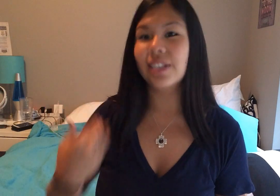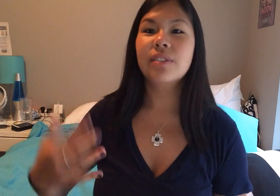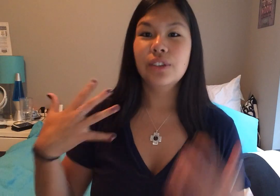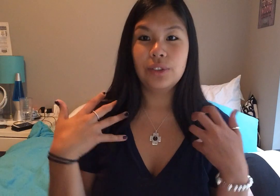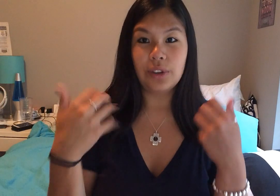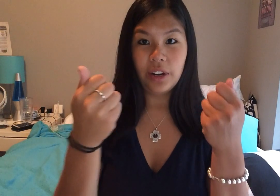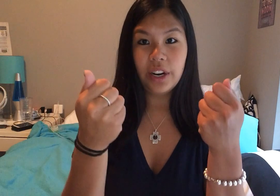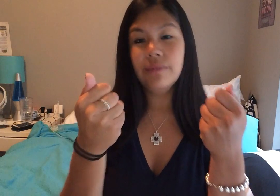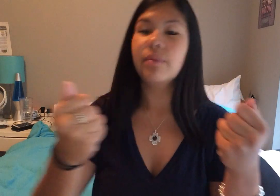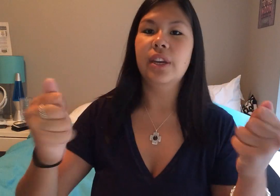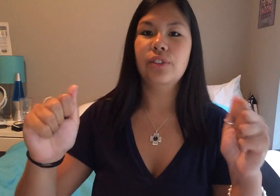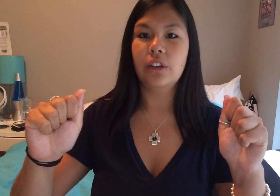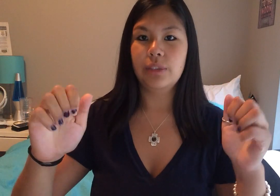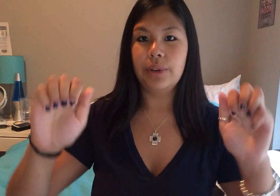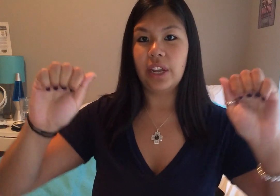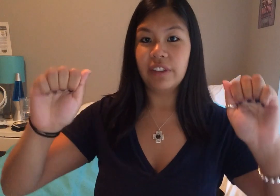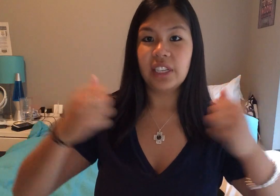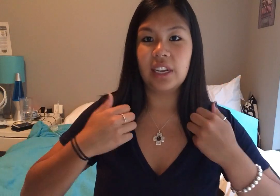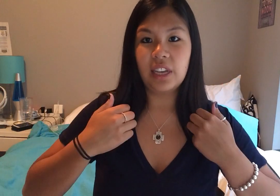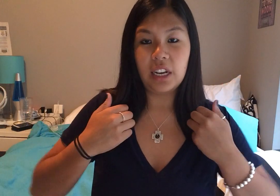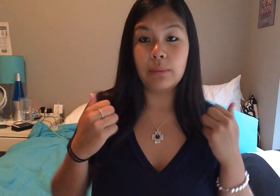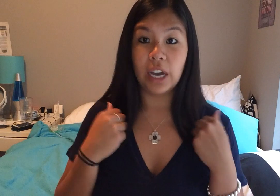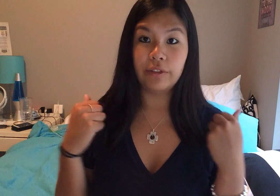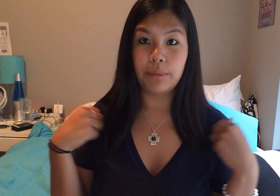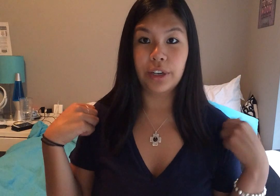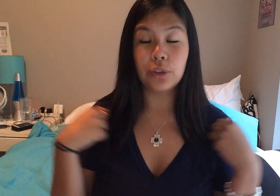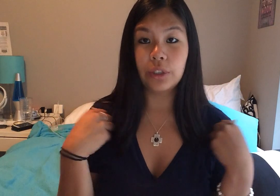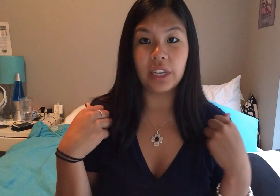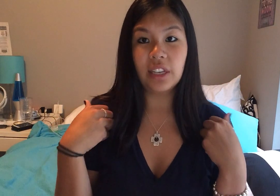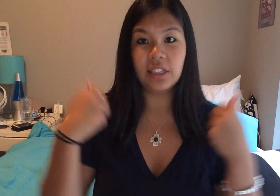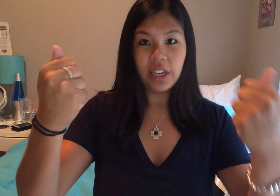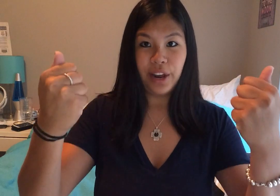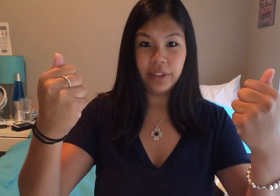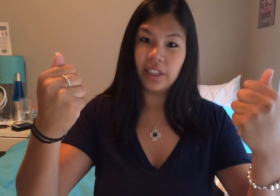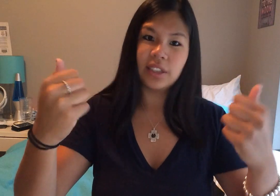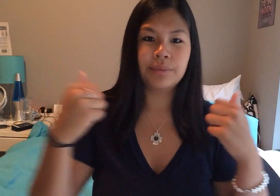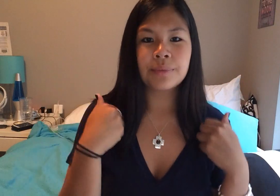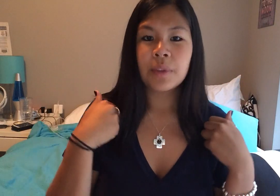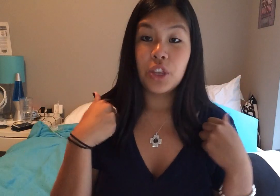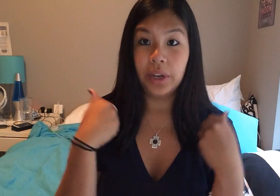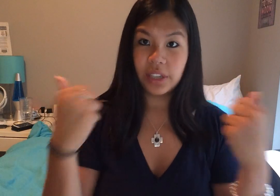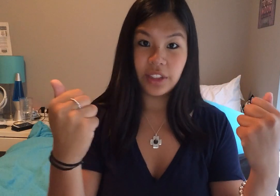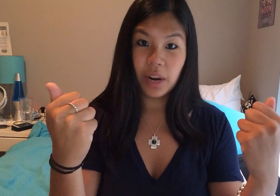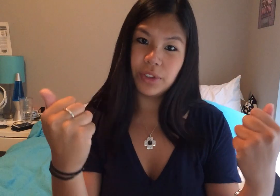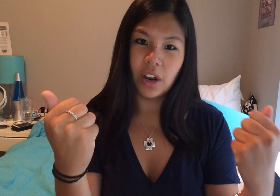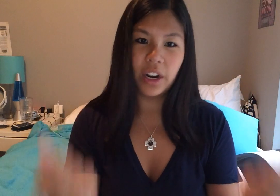stronger, and stronger is where you take fist hands, and it comes out from your shoulders like this, out like this. You always thought that I was stronger,